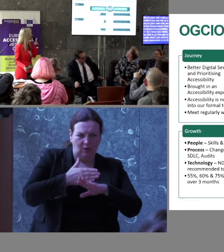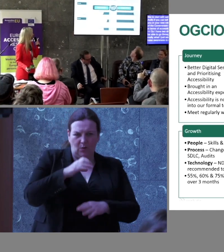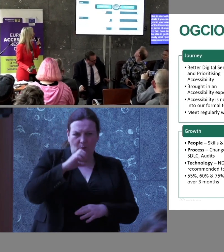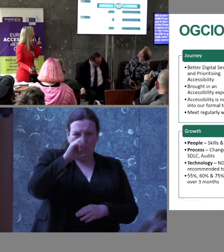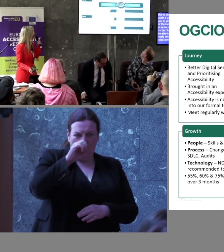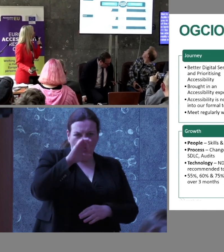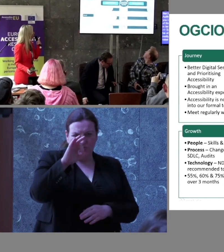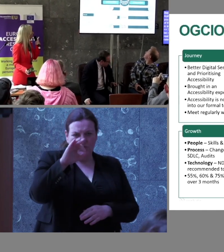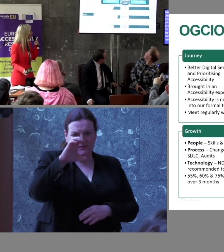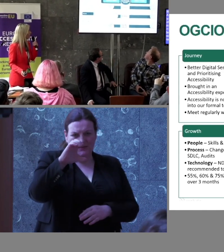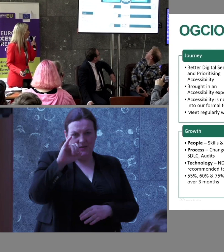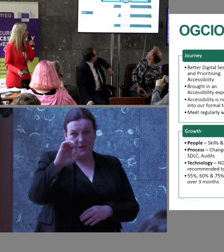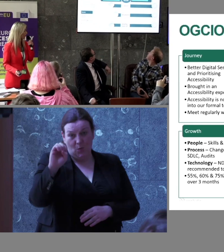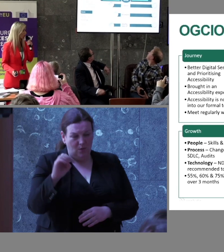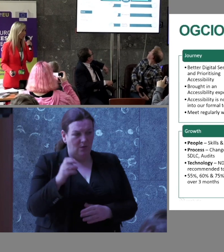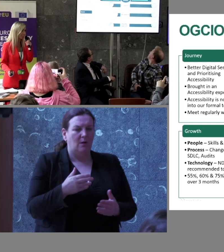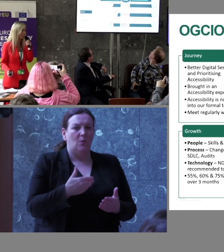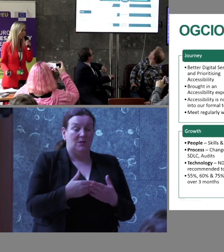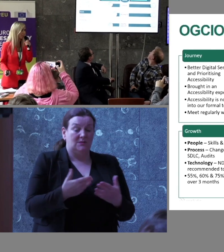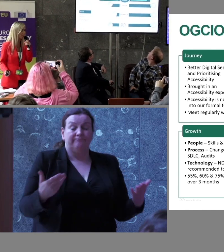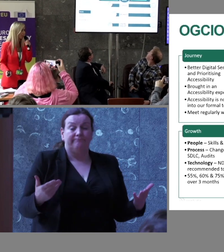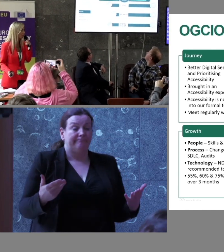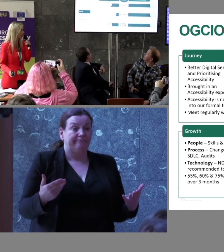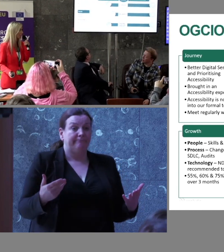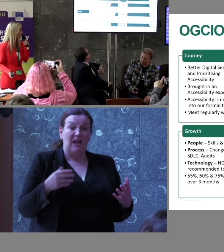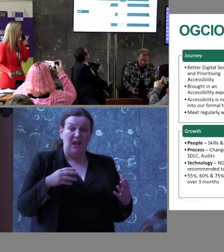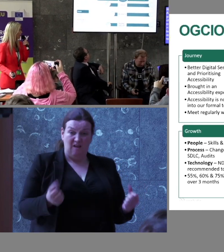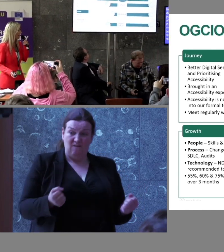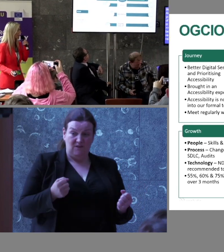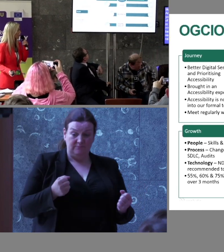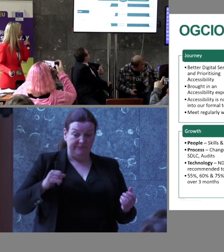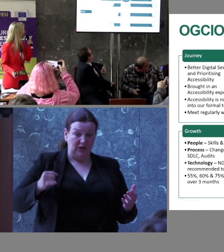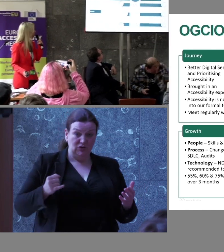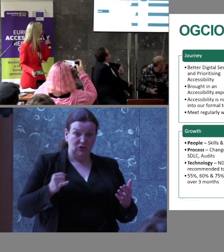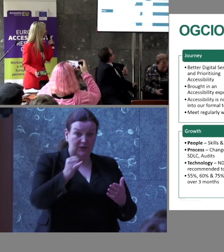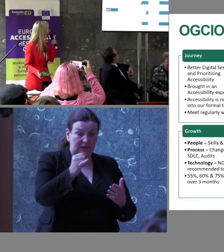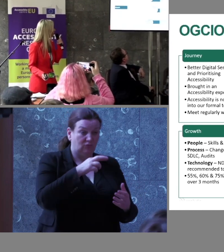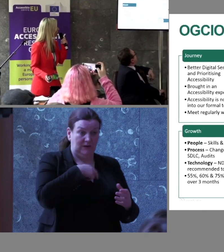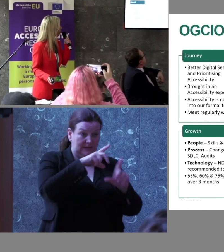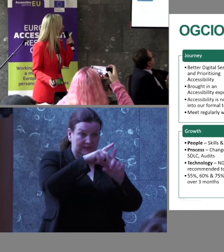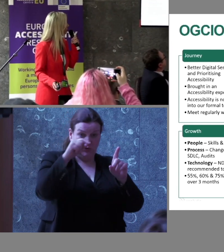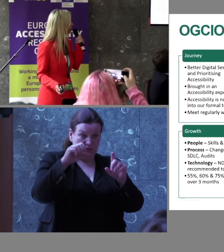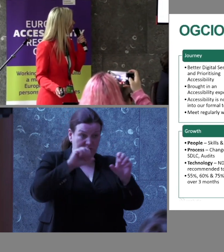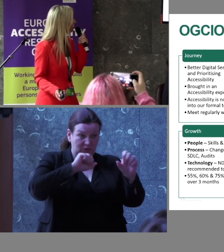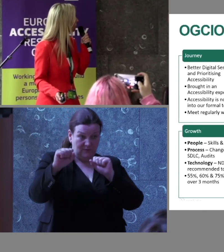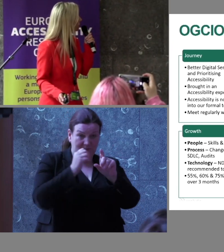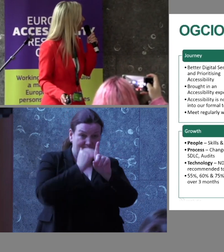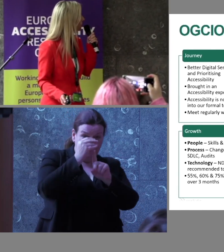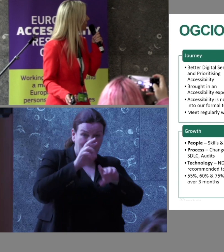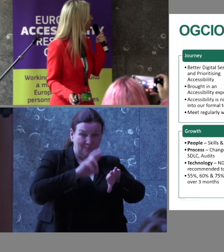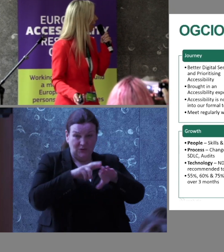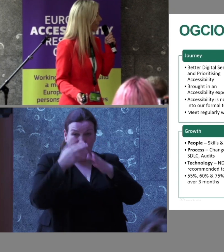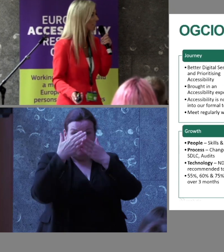really we're on a journey. Our journey is to better digital services, better public